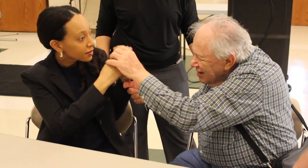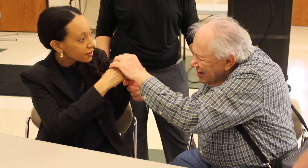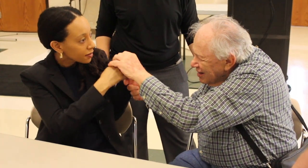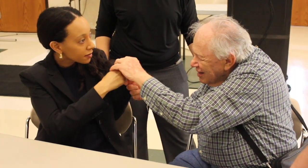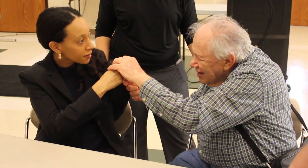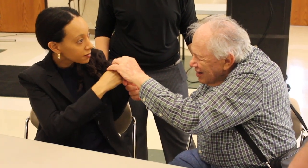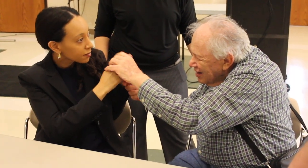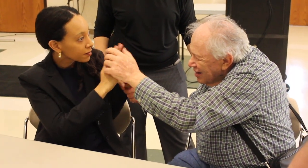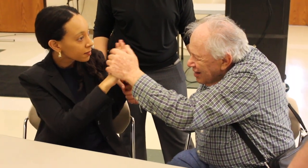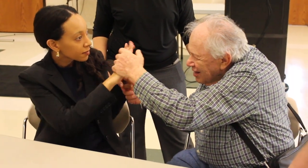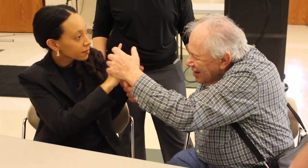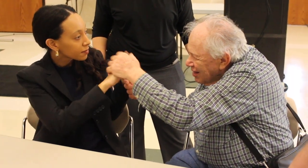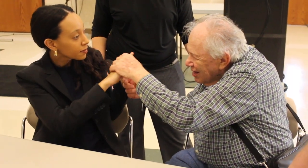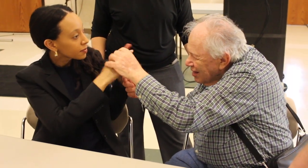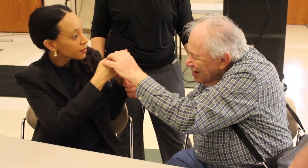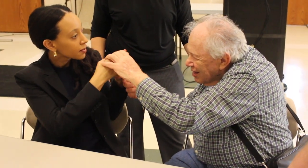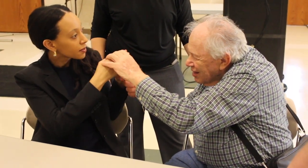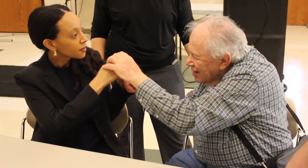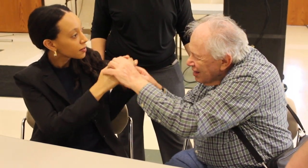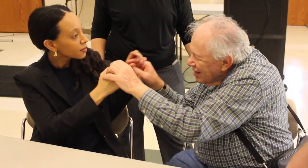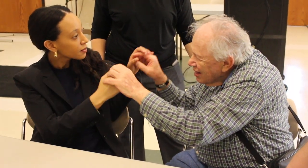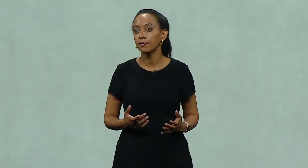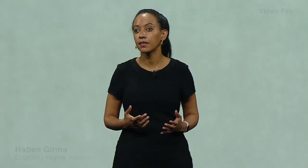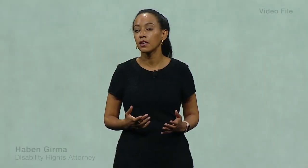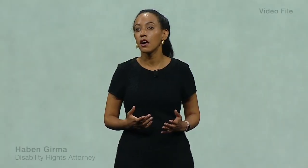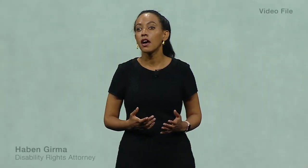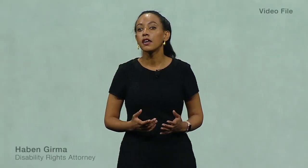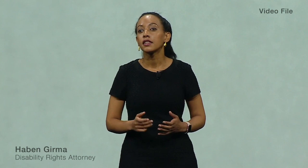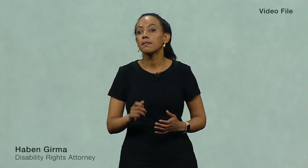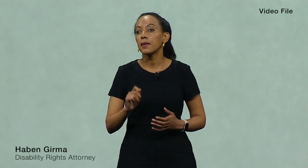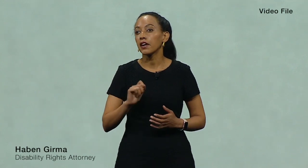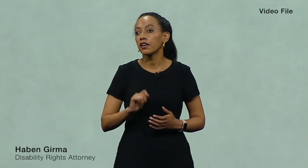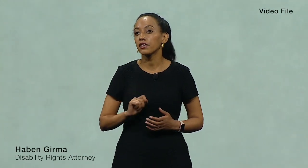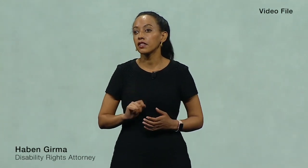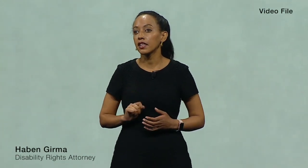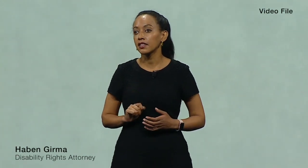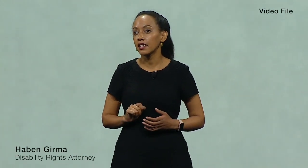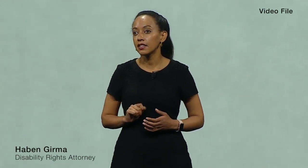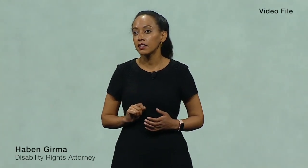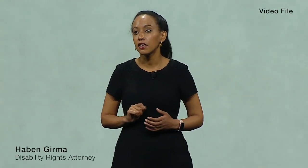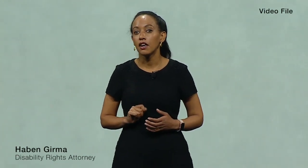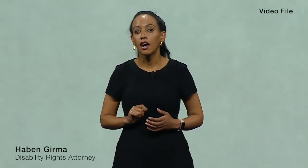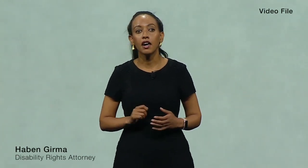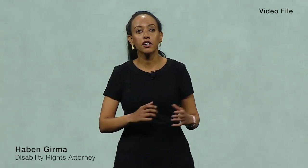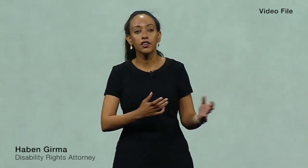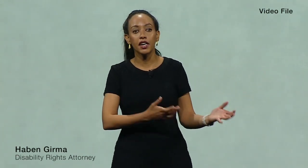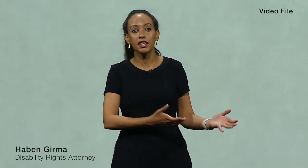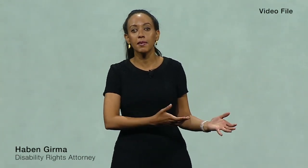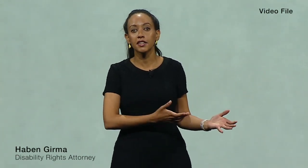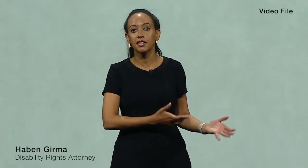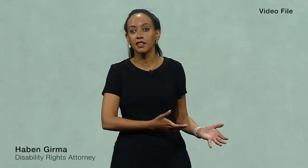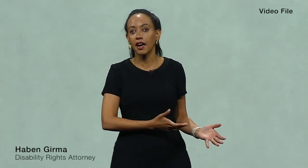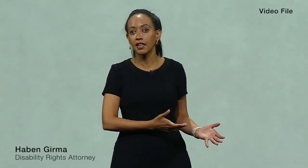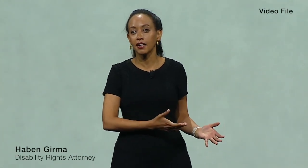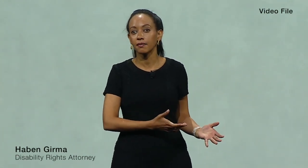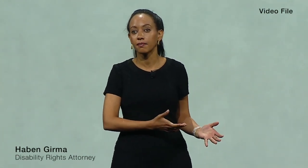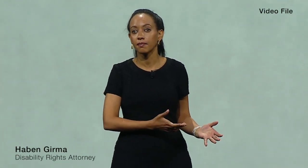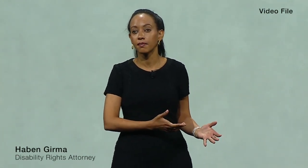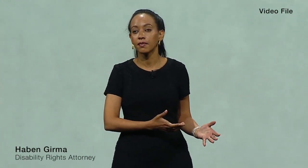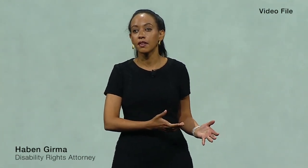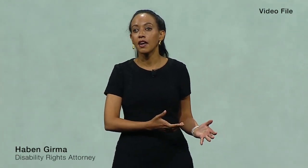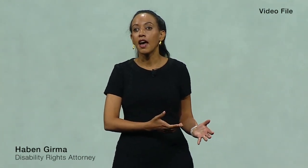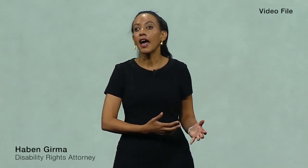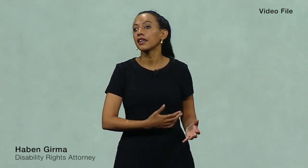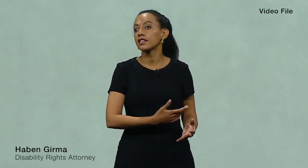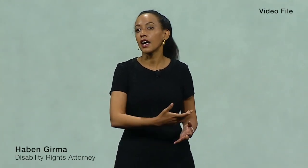Disability is not something that people need to overcome. The barriers that exist are created by society.